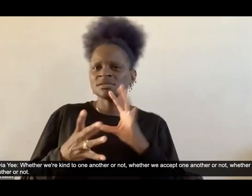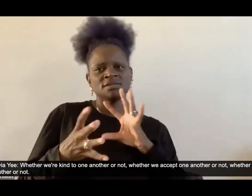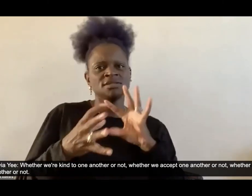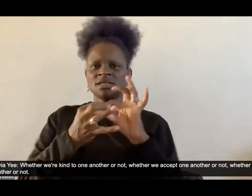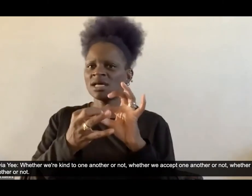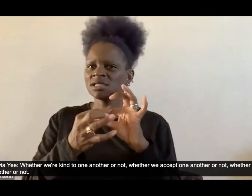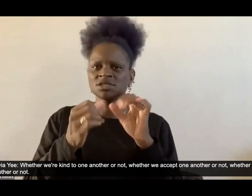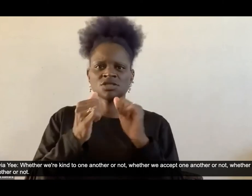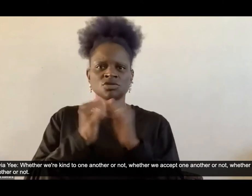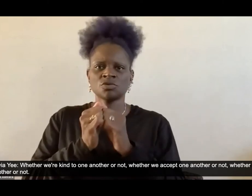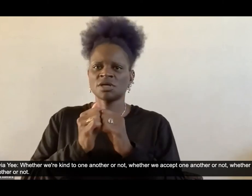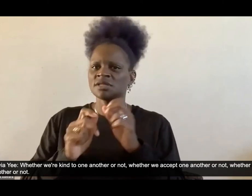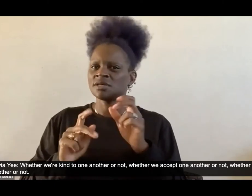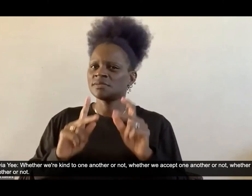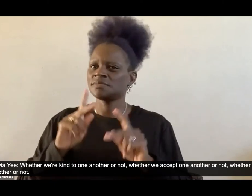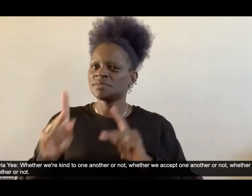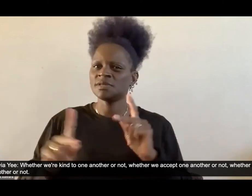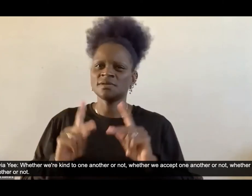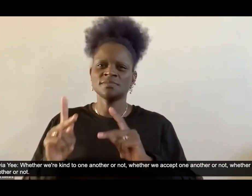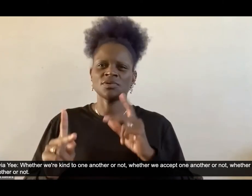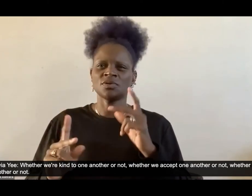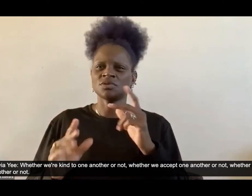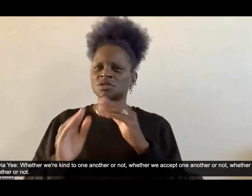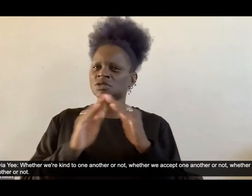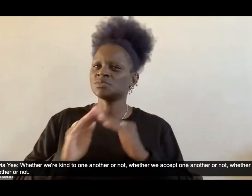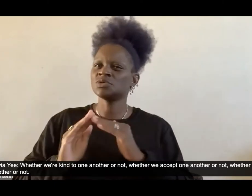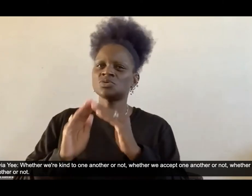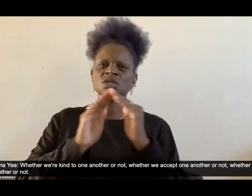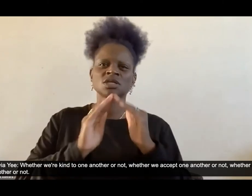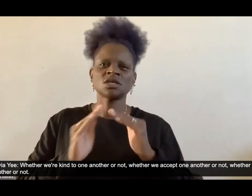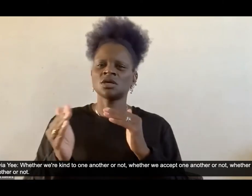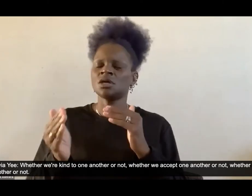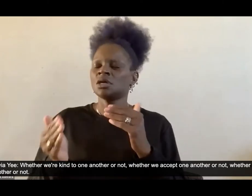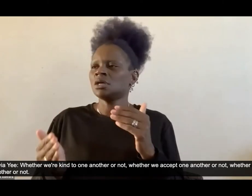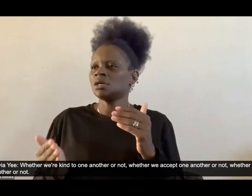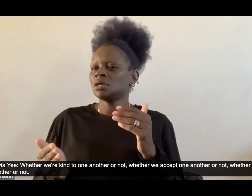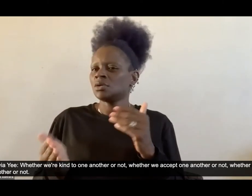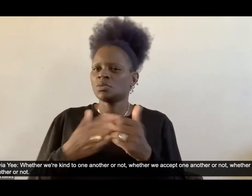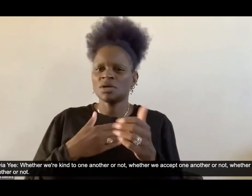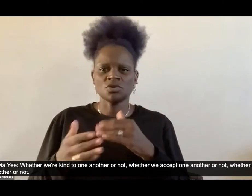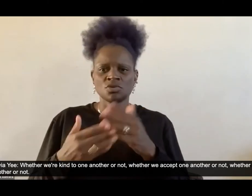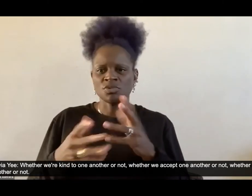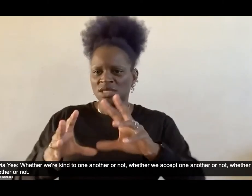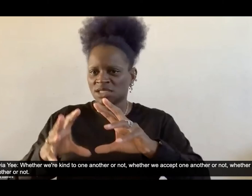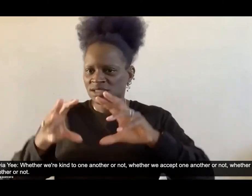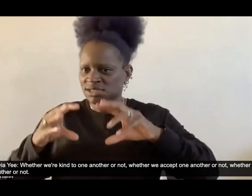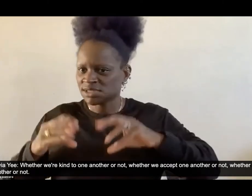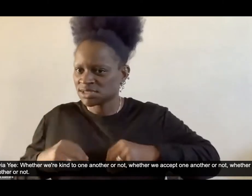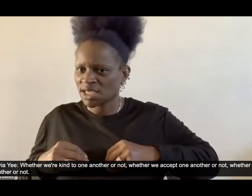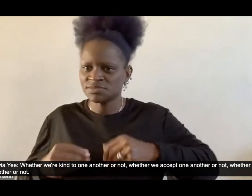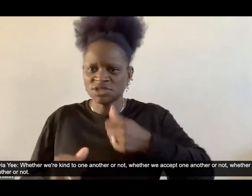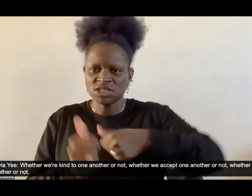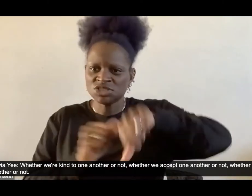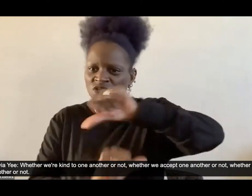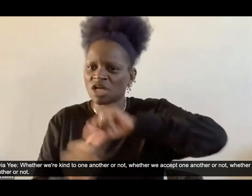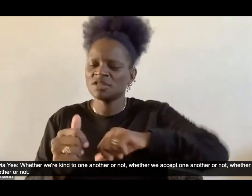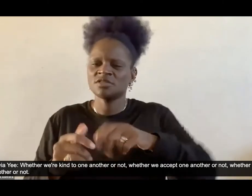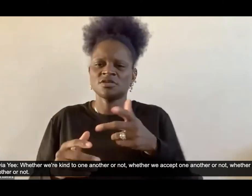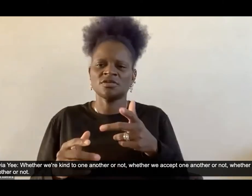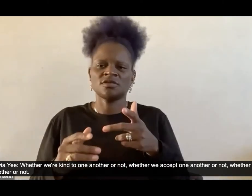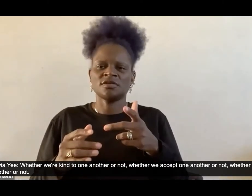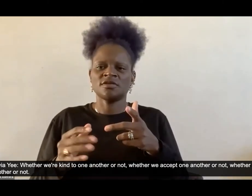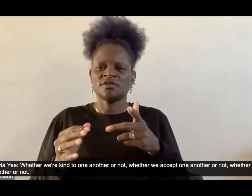kind to one another or not whether we accept one another or not whether we value one another or not um